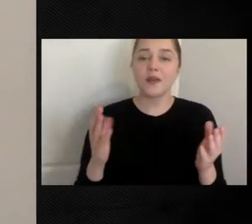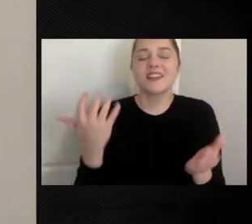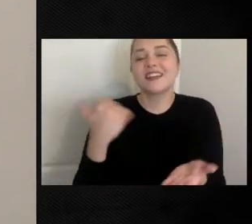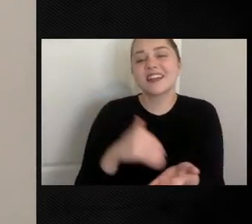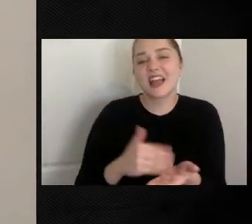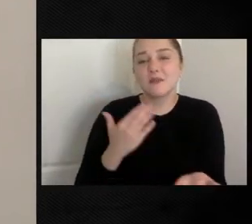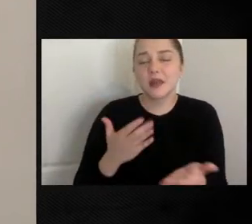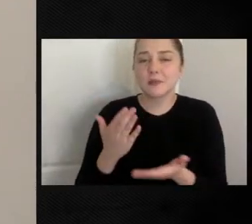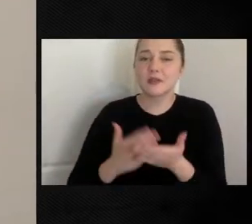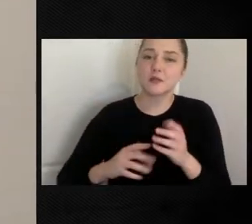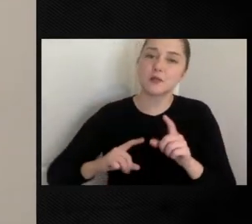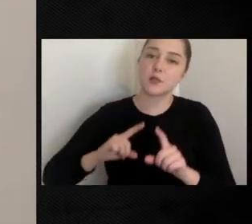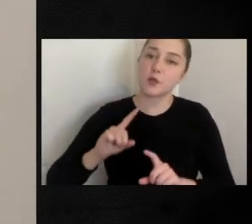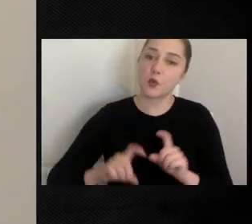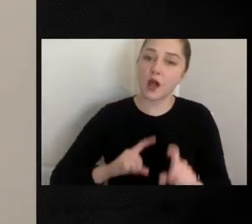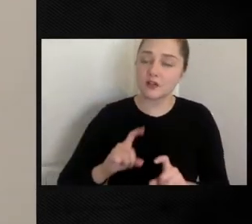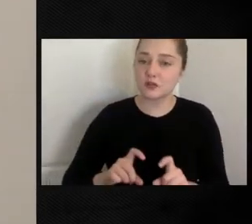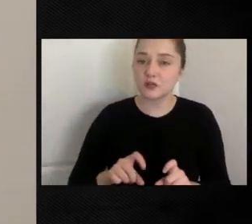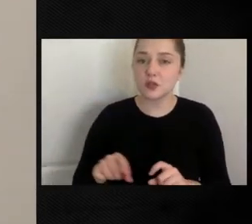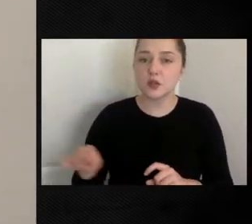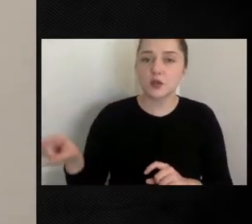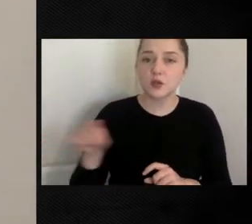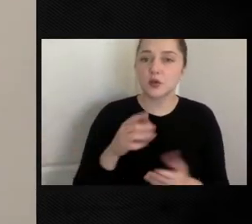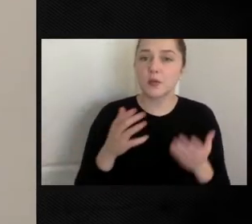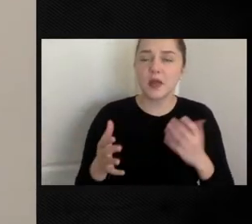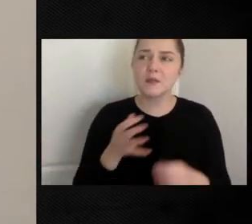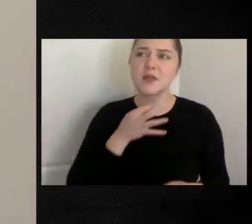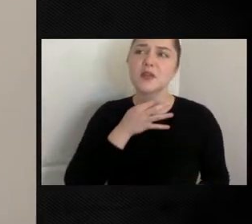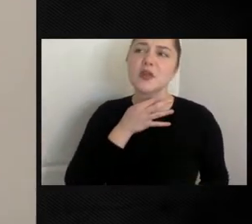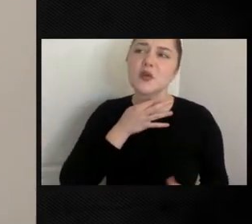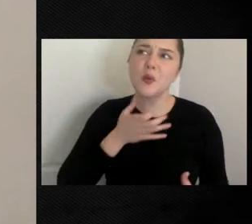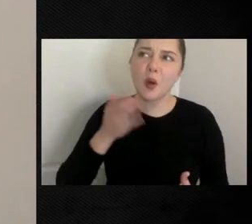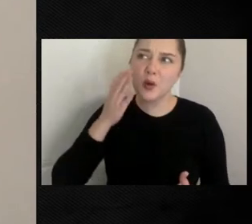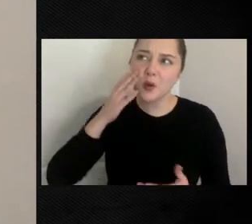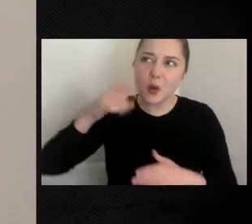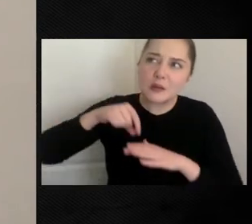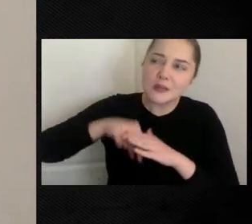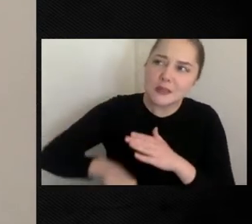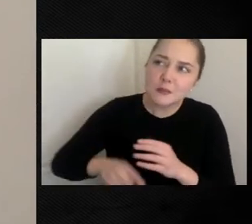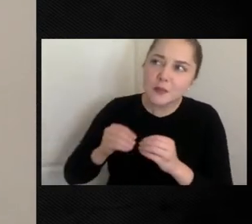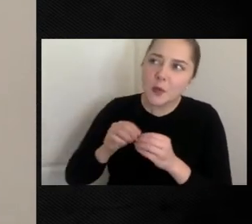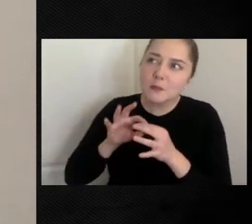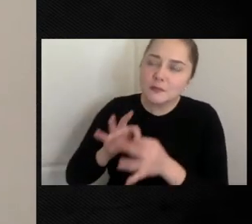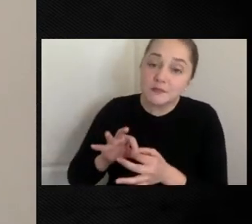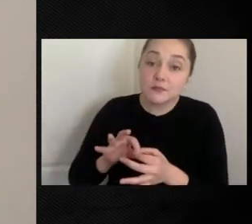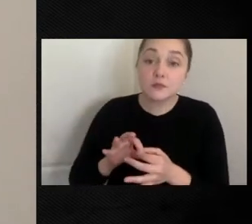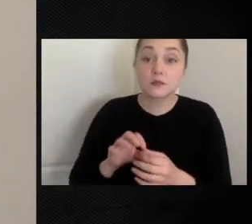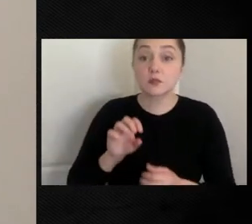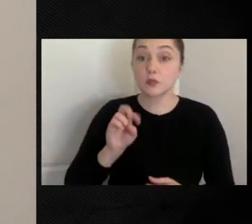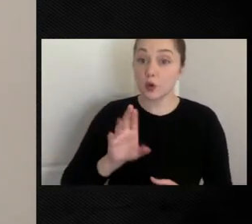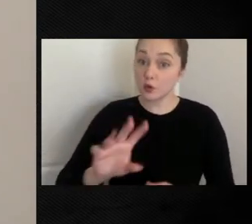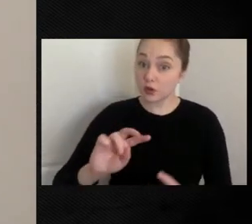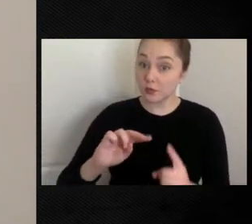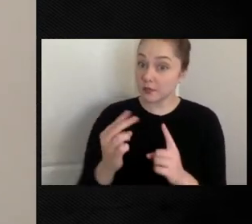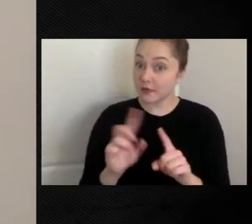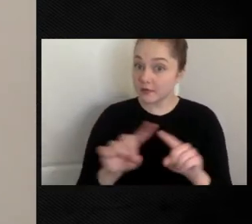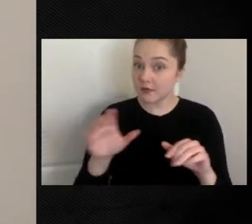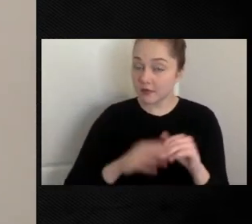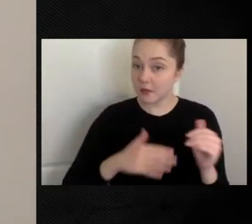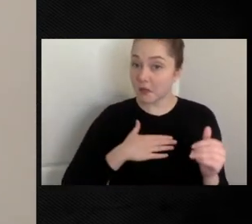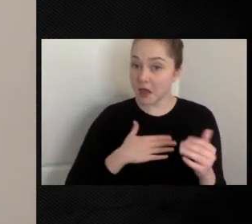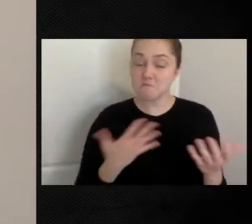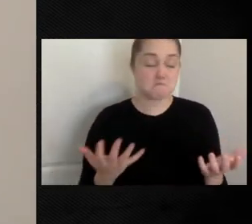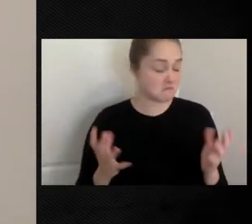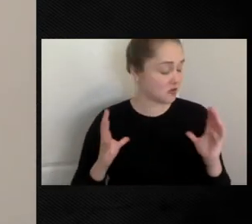be some questions that people might want to hear more about, but equally important, you might have a view different than mine, and it's